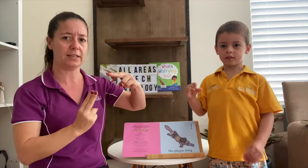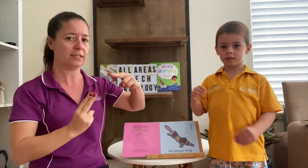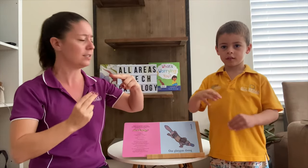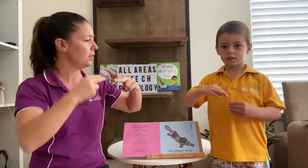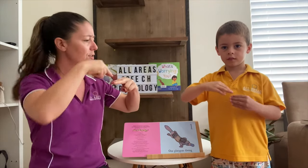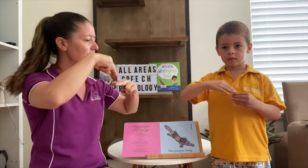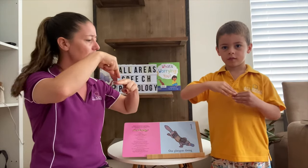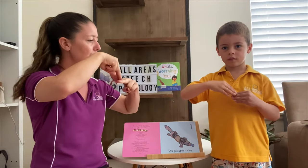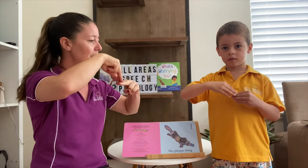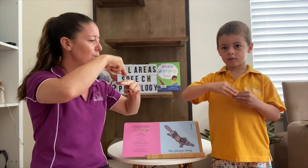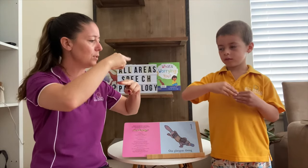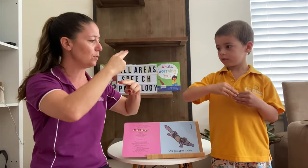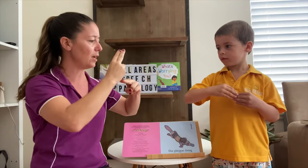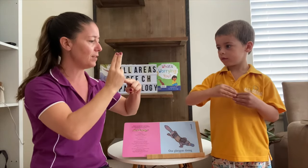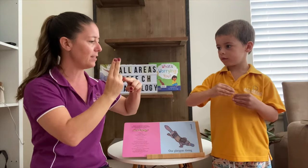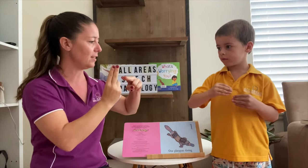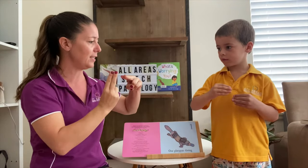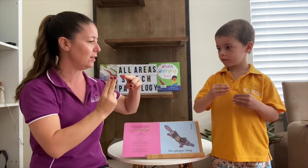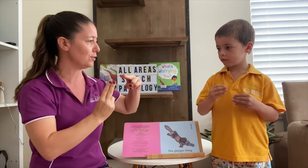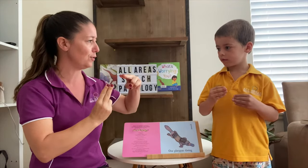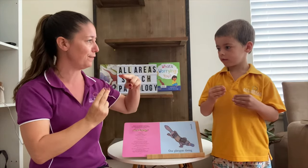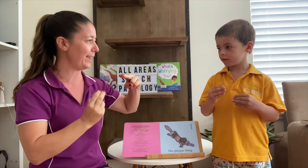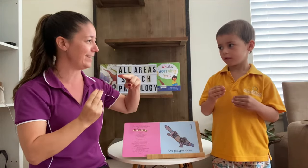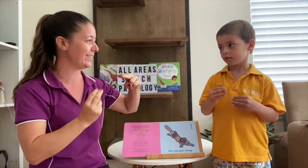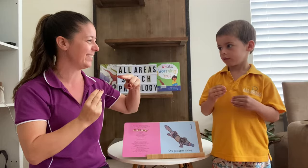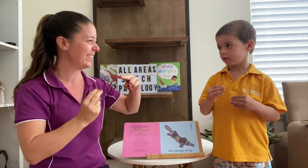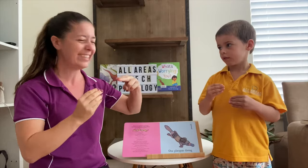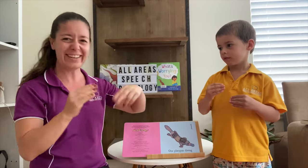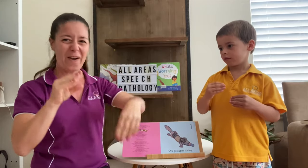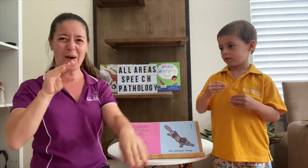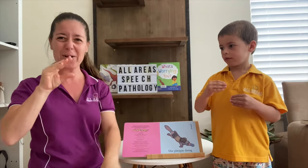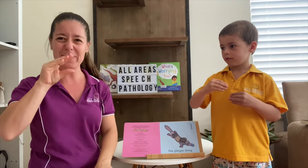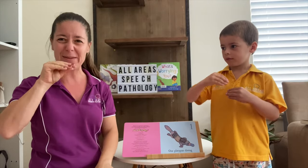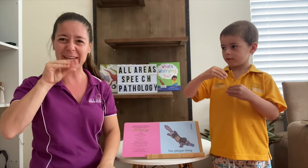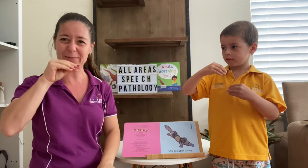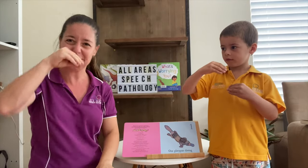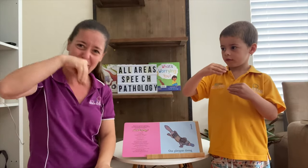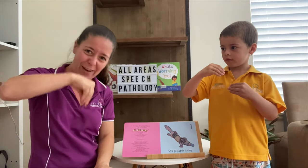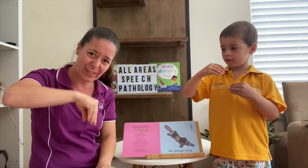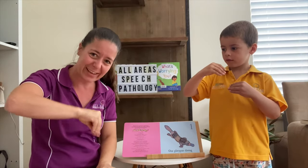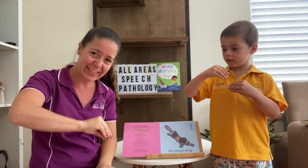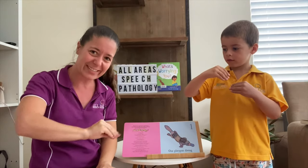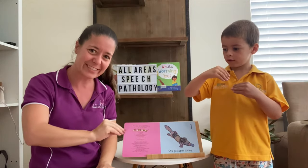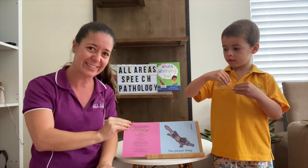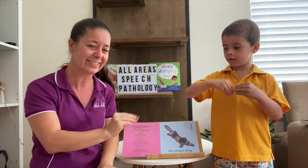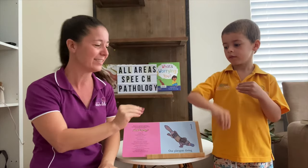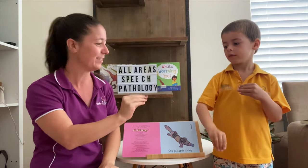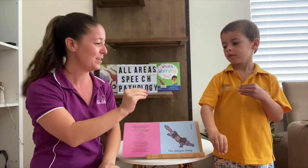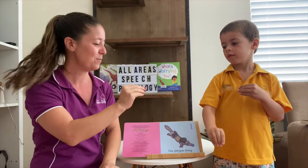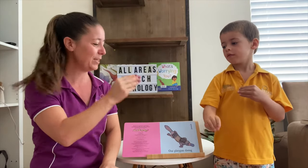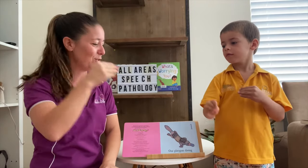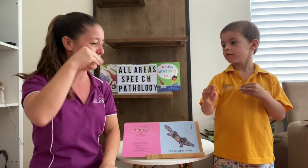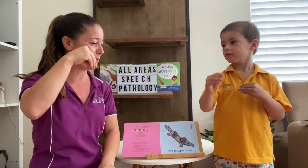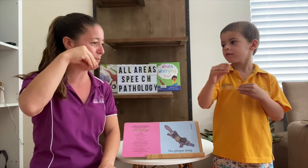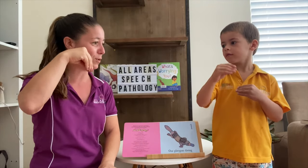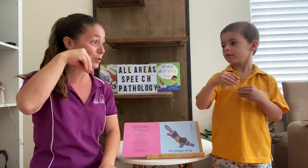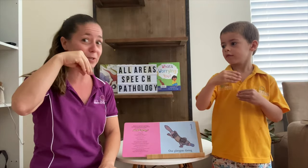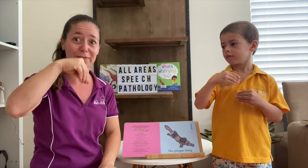this. Do you think a platypus would dive like that? Has he got two feet? No, maybe he would dive like this. We could just do the motion of the